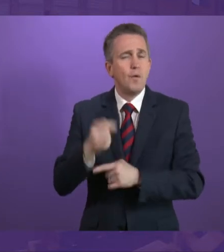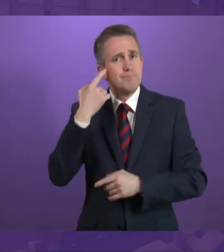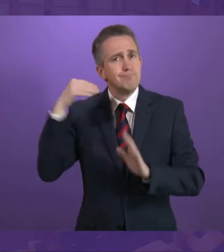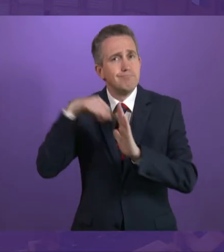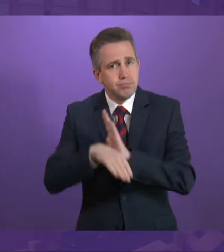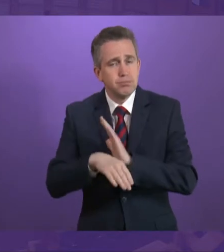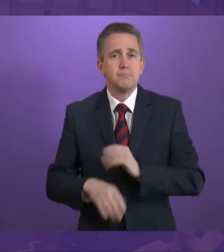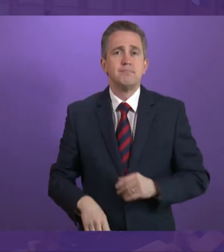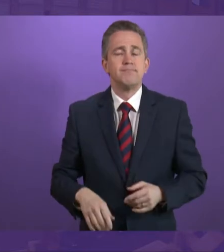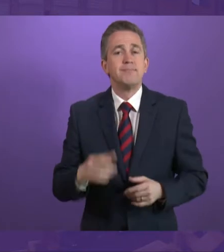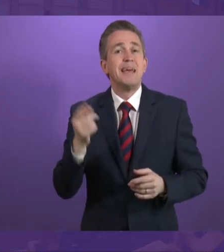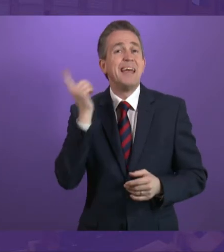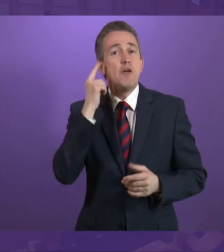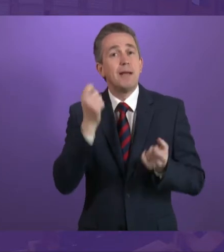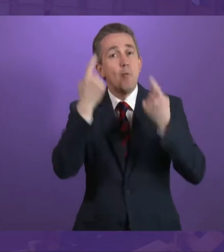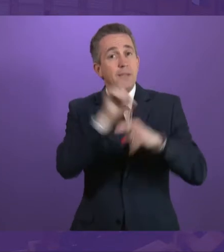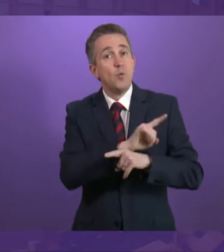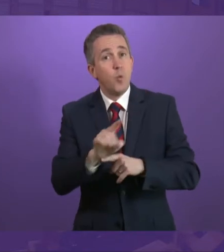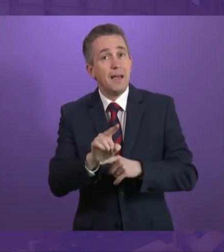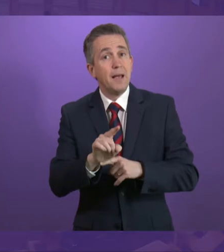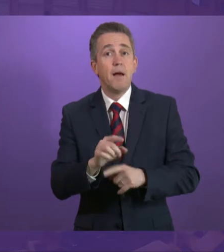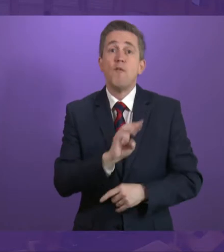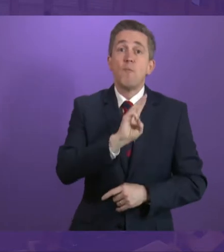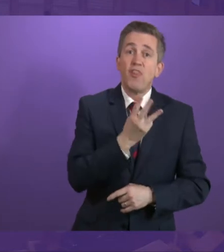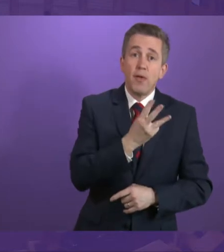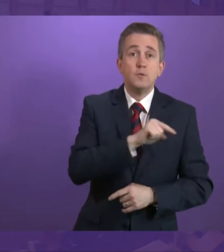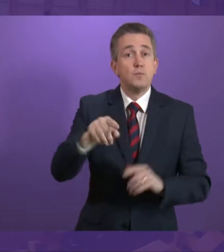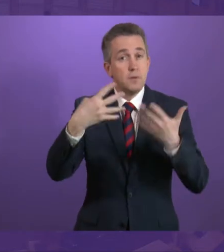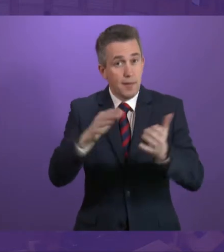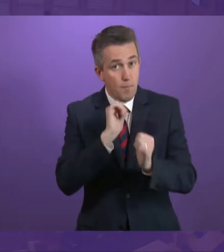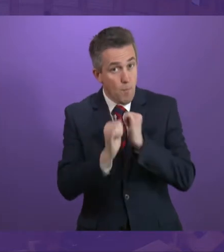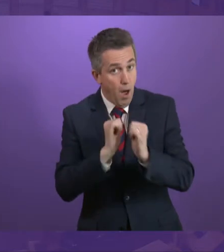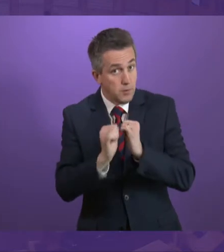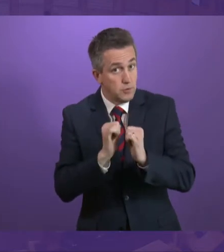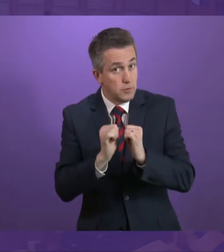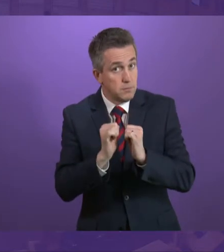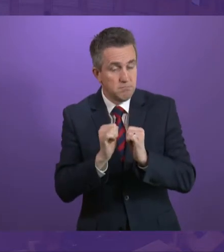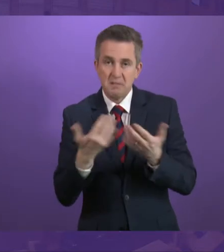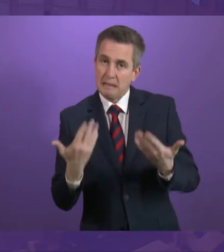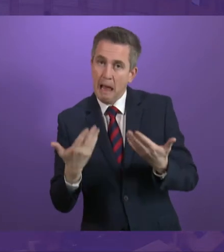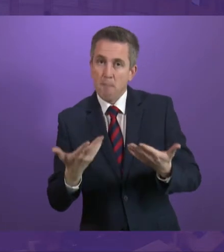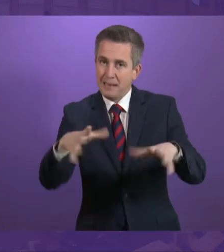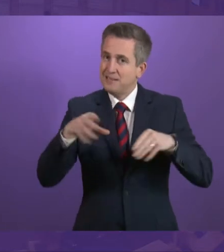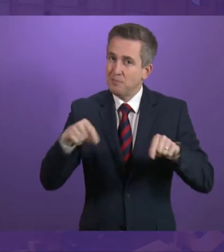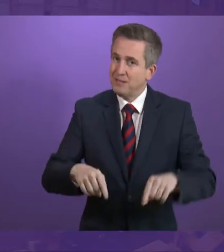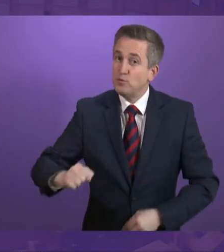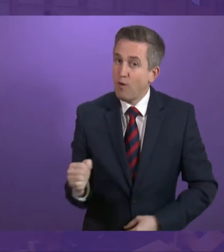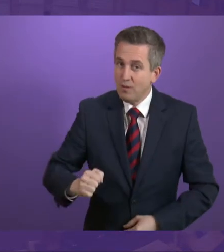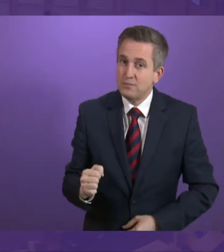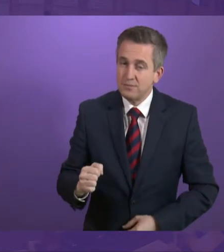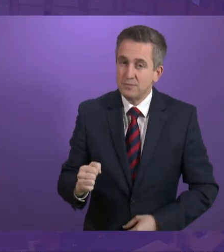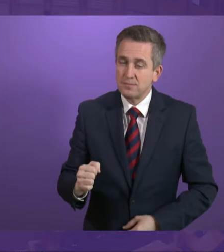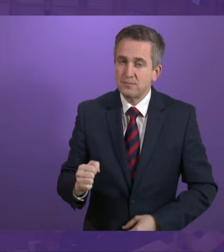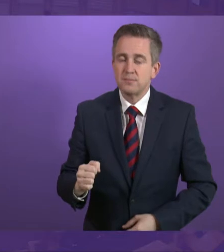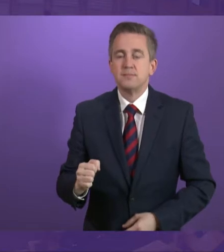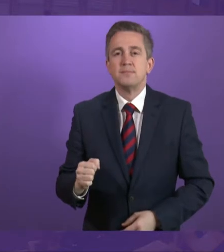Secondly, Hearing Awareness Week, which runs from the 3rd to the 9th of March, has been fully adopted here in Scotland. It provides